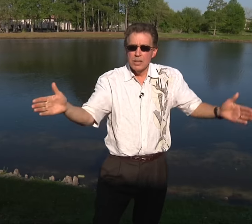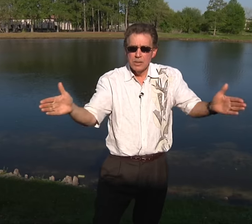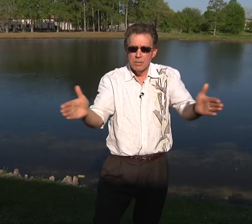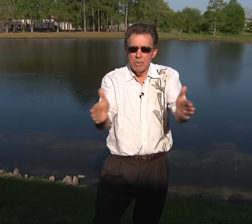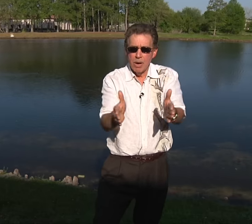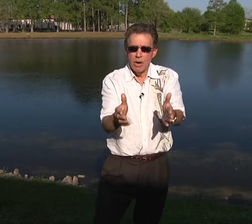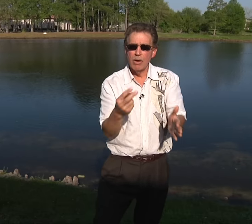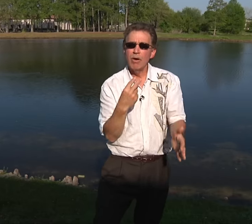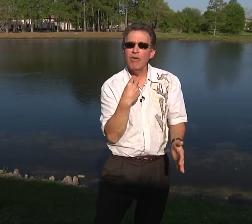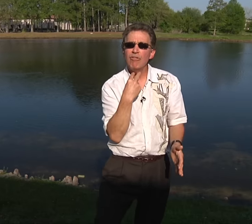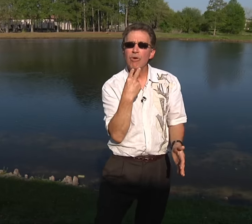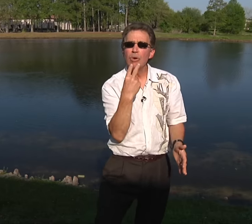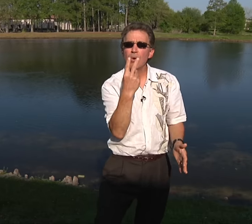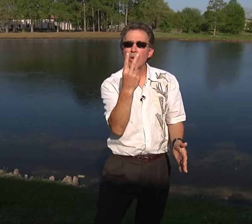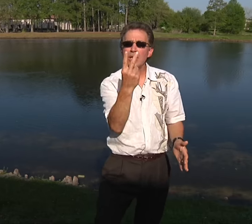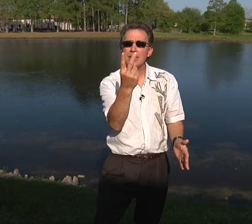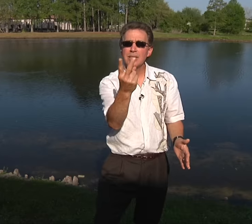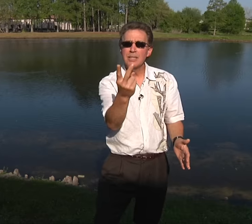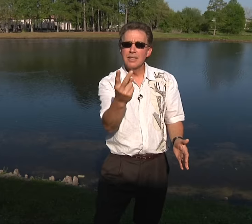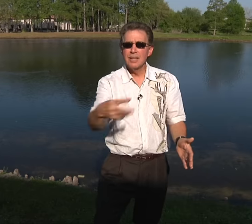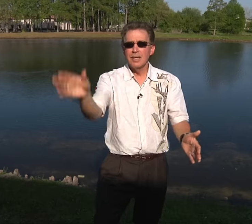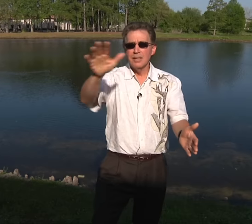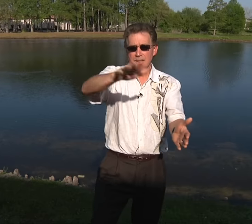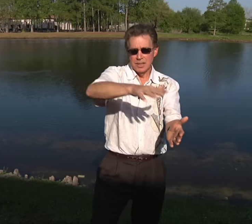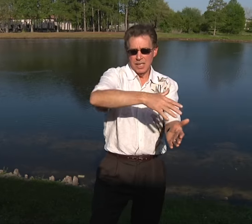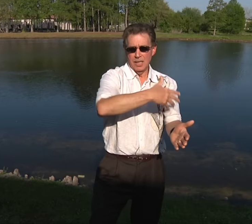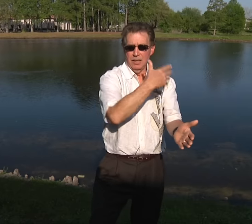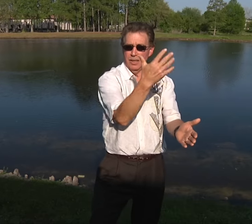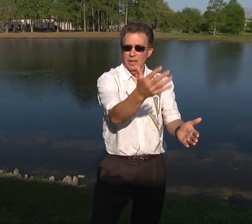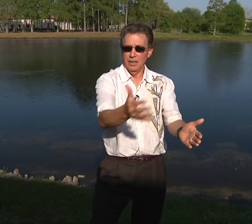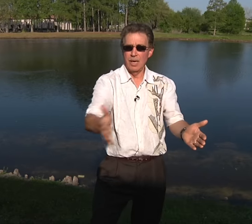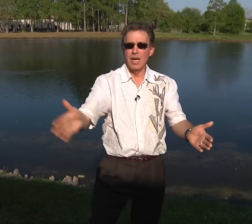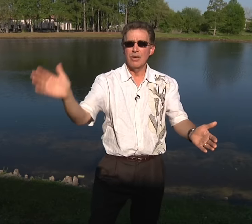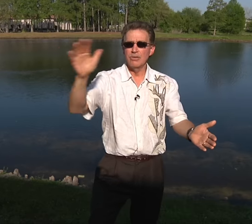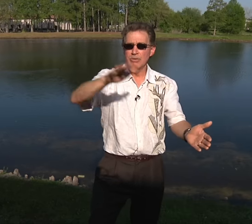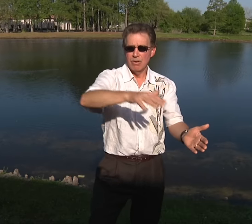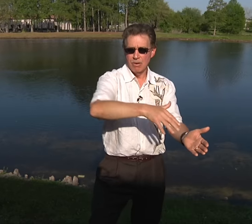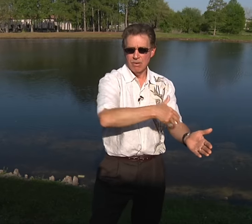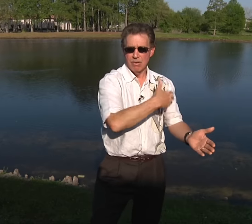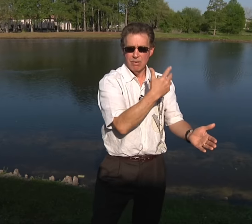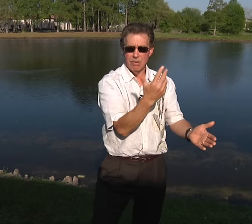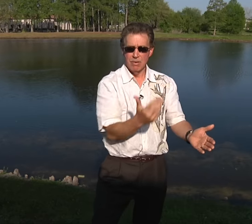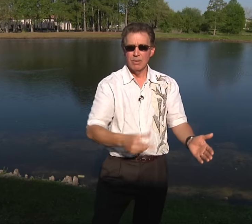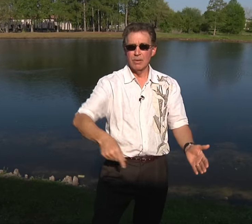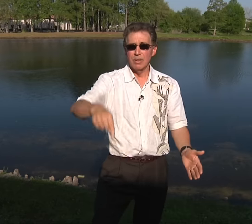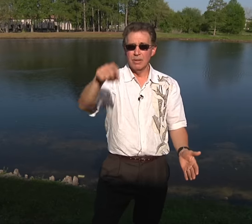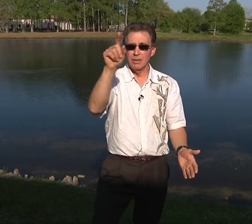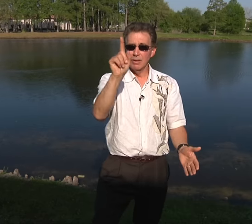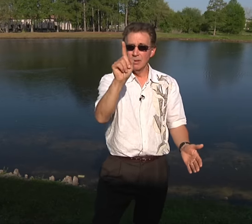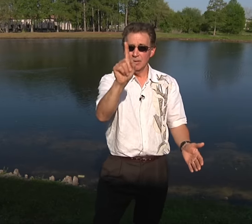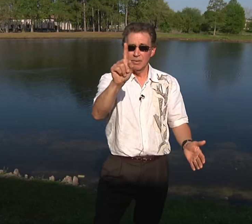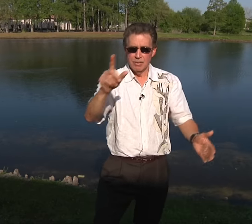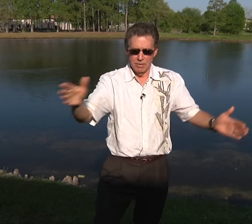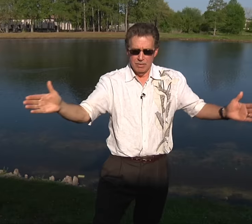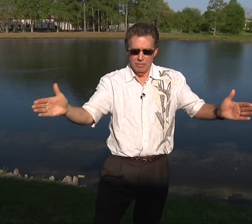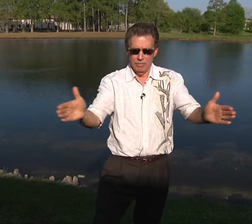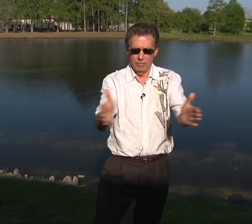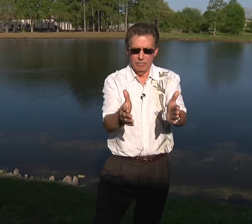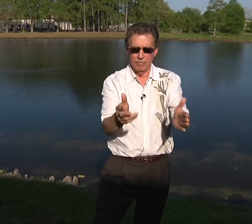small voice, singing out a song, with just one small